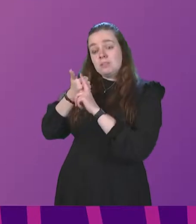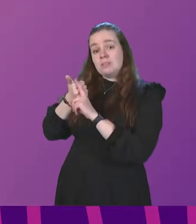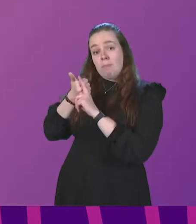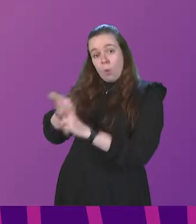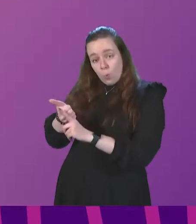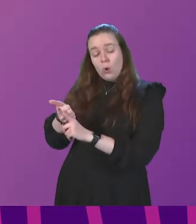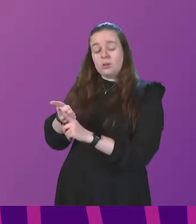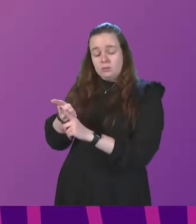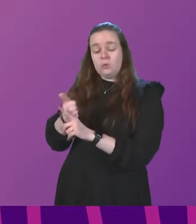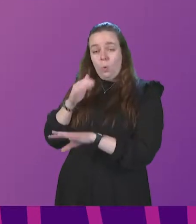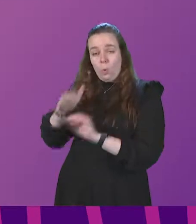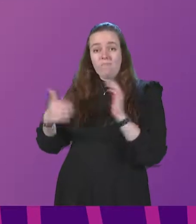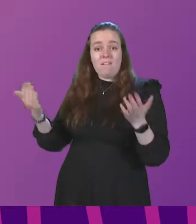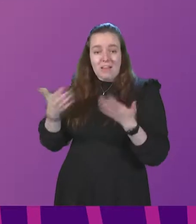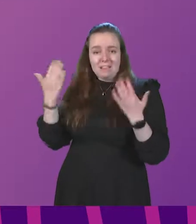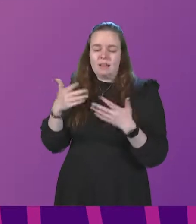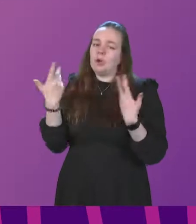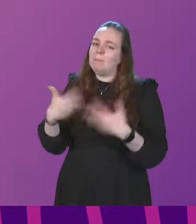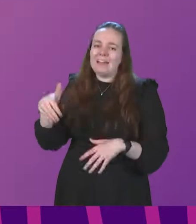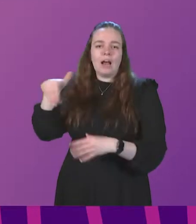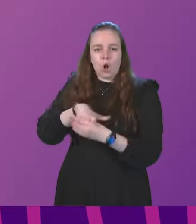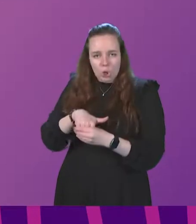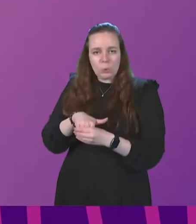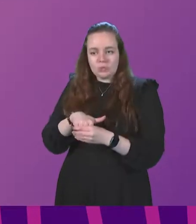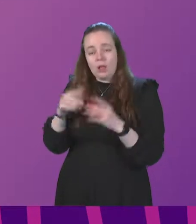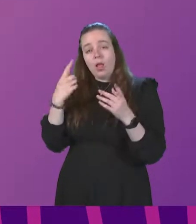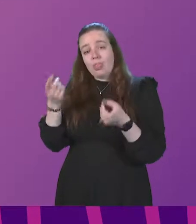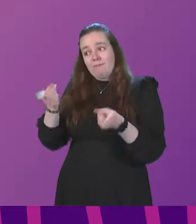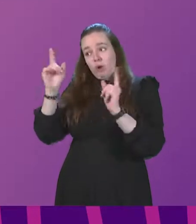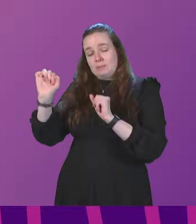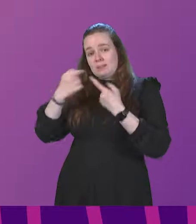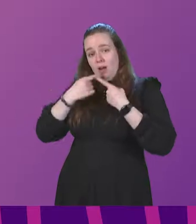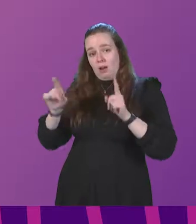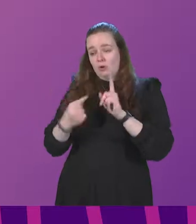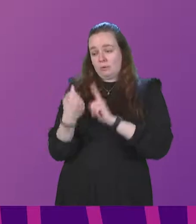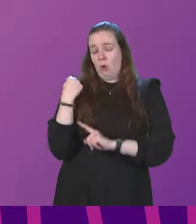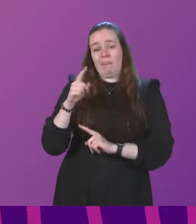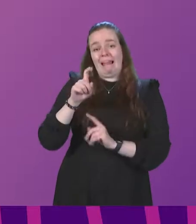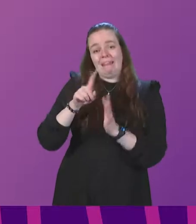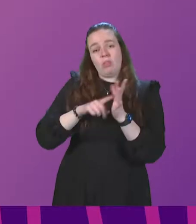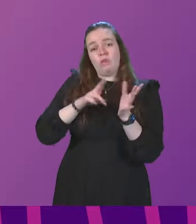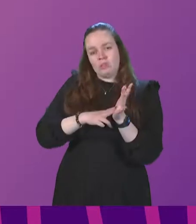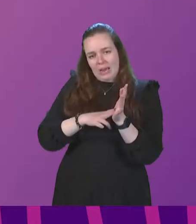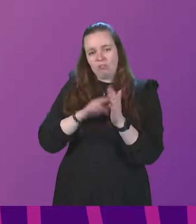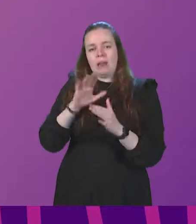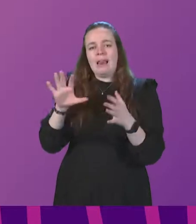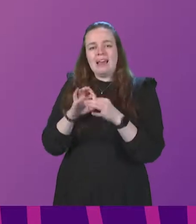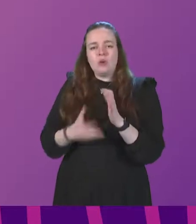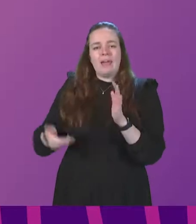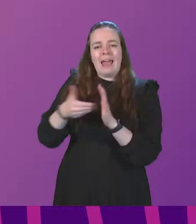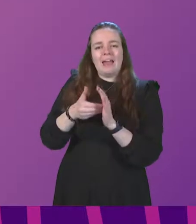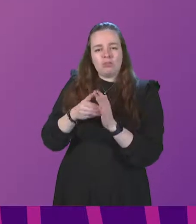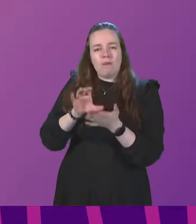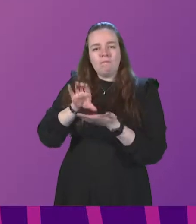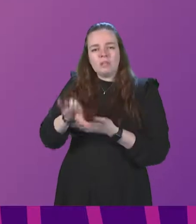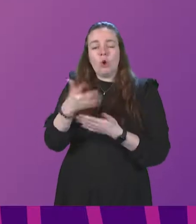on ventilation has included, of course, the First Minister's announcement on the 11th of January about the additional capital funding of £5 million.